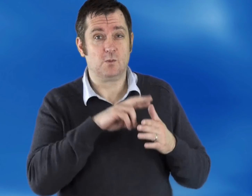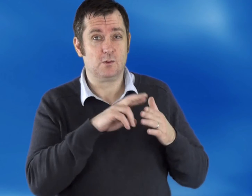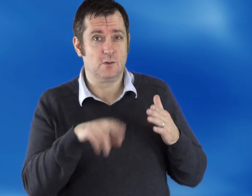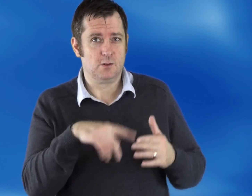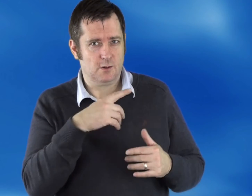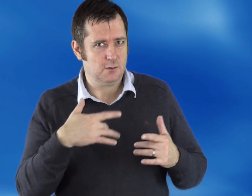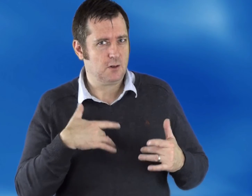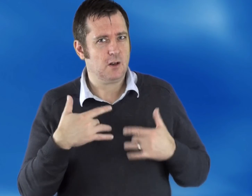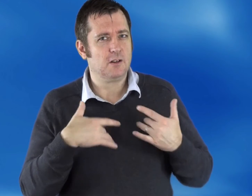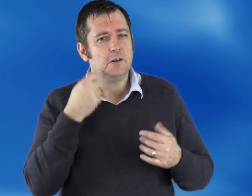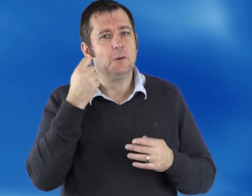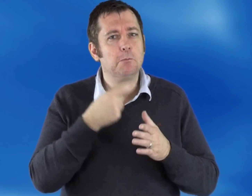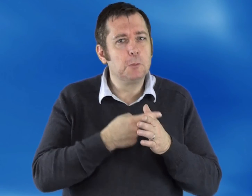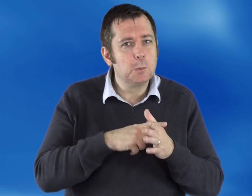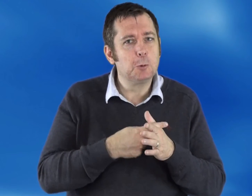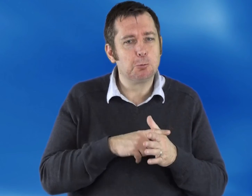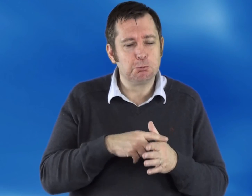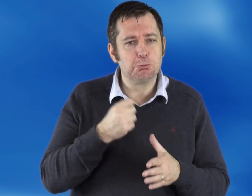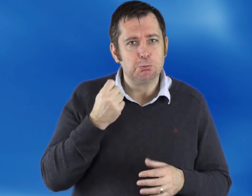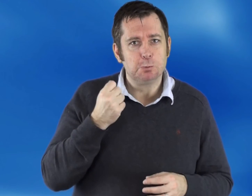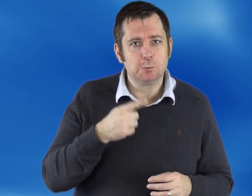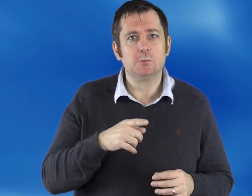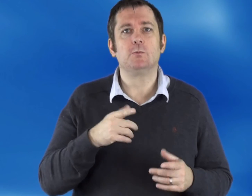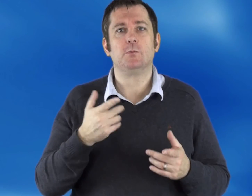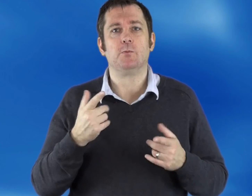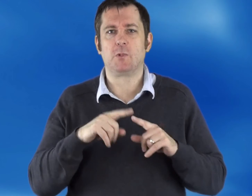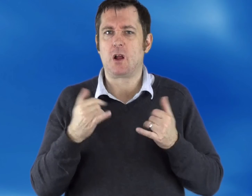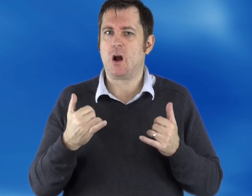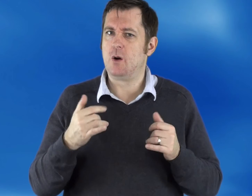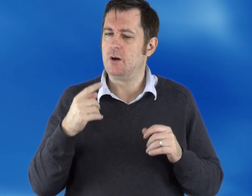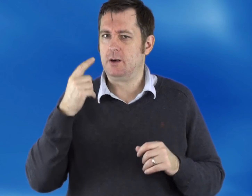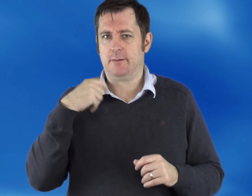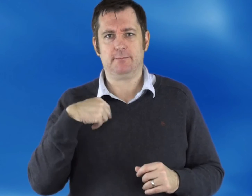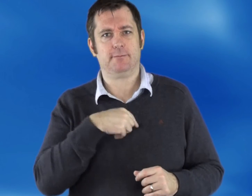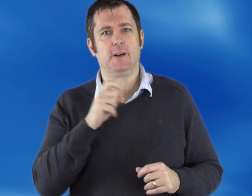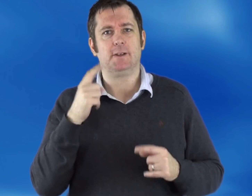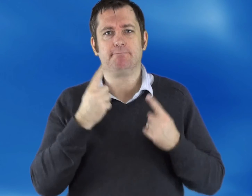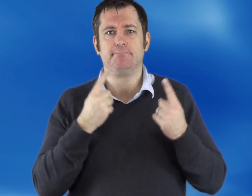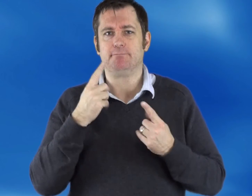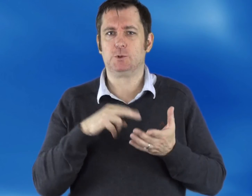So, now you've seen the results. They're definitely exciting. And this is also a good start.